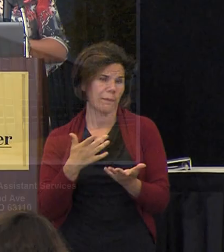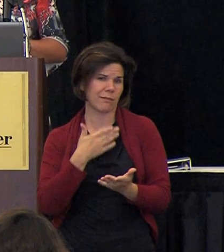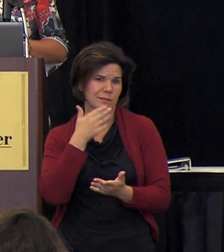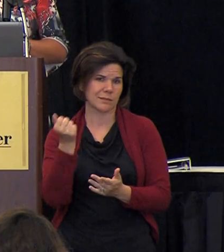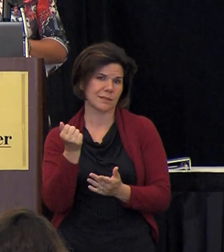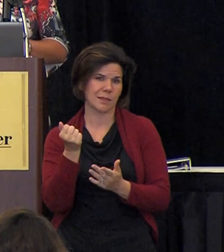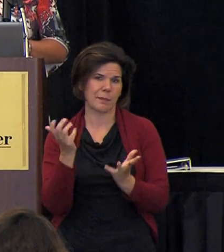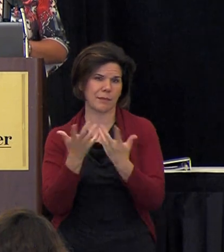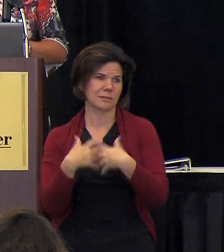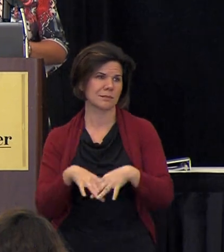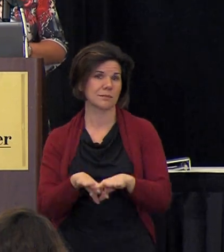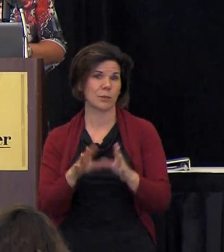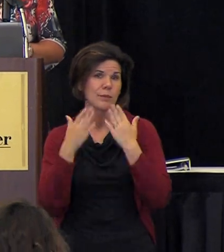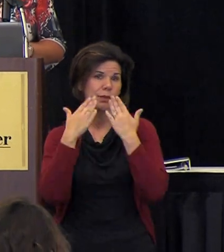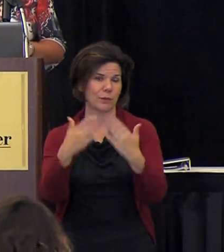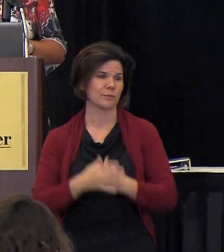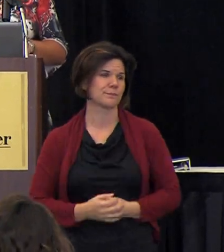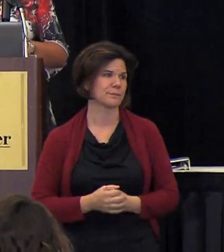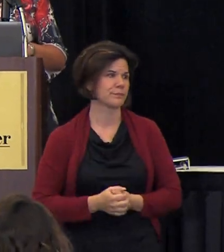so thank you